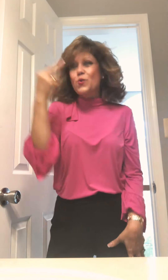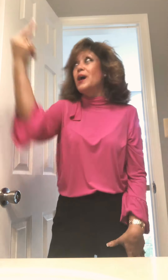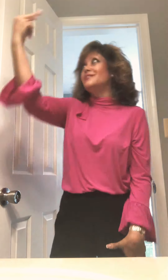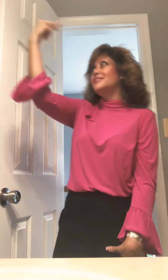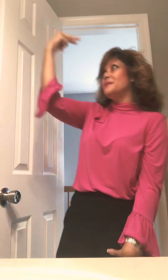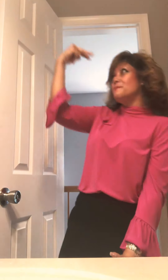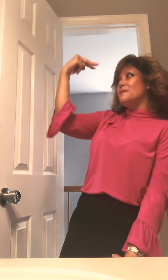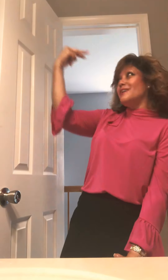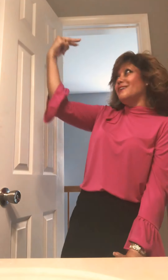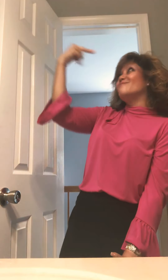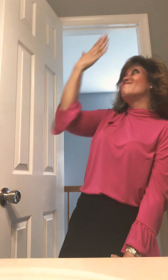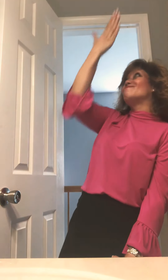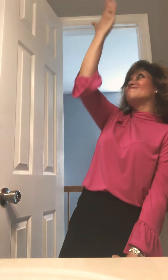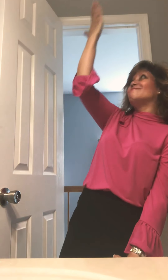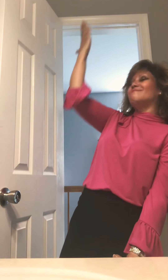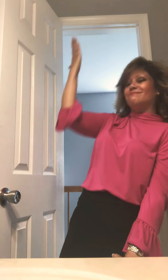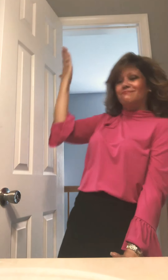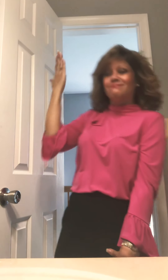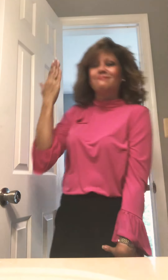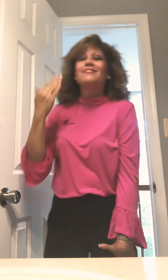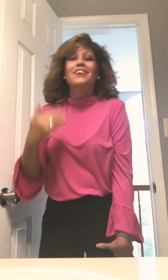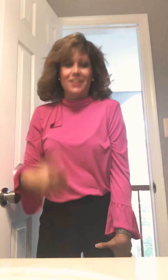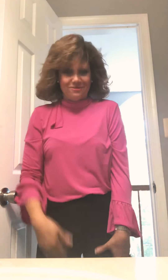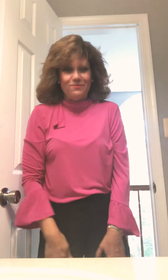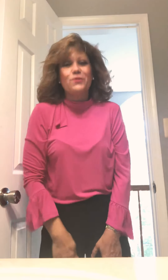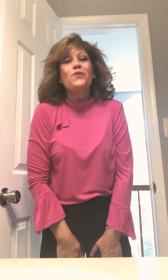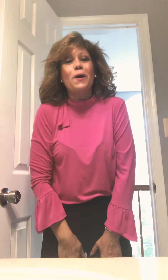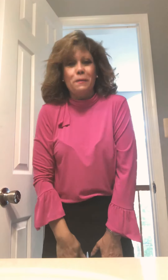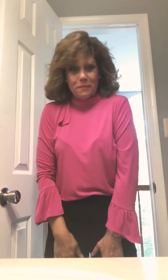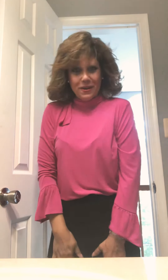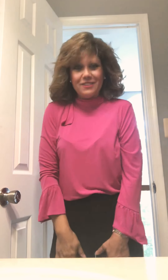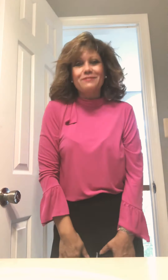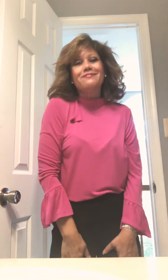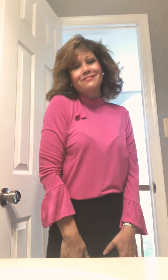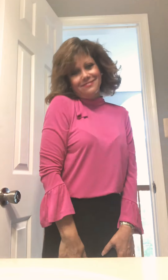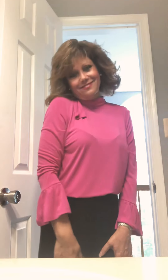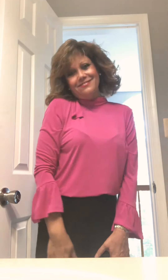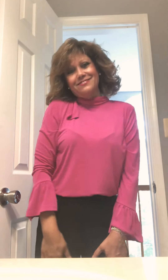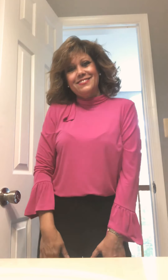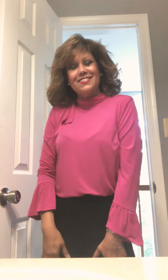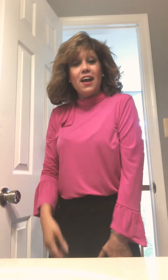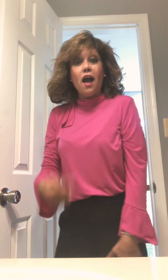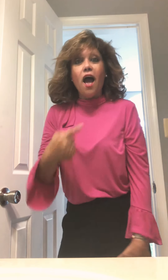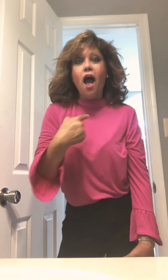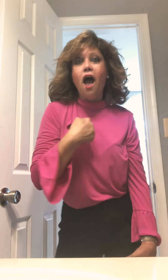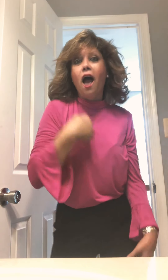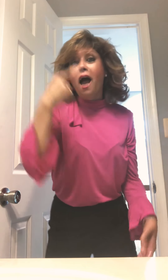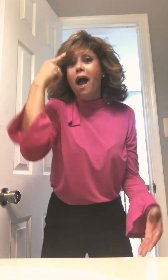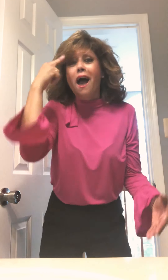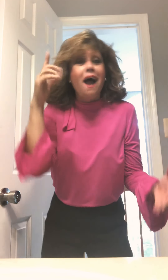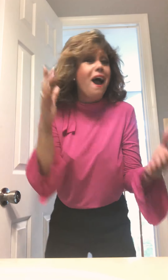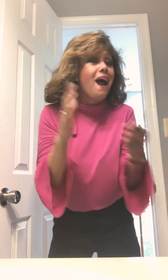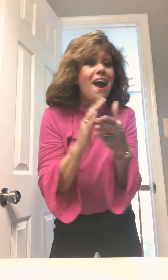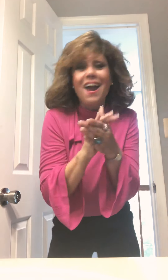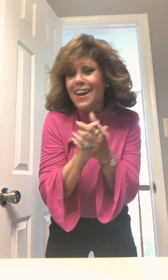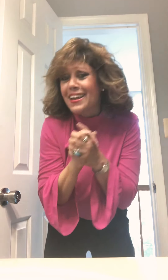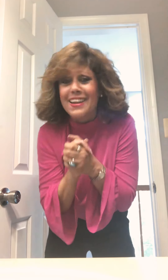Watching me From up above And